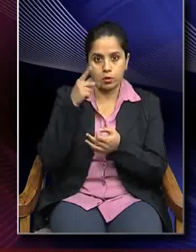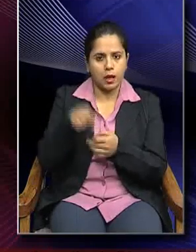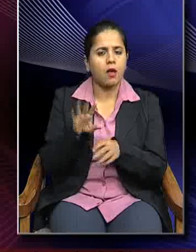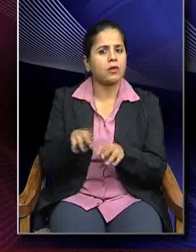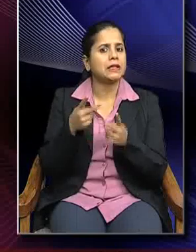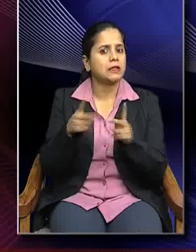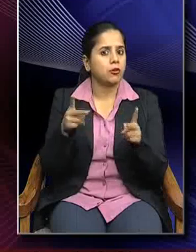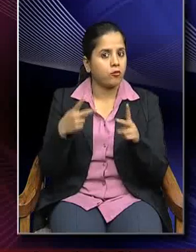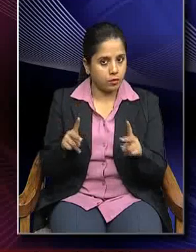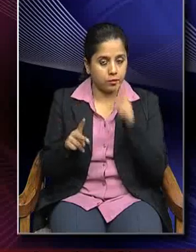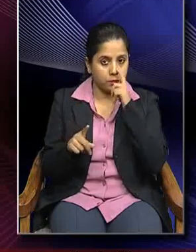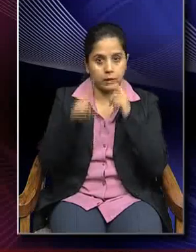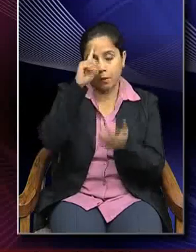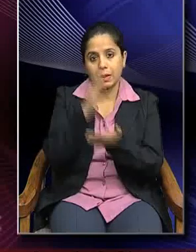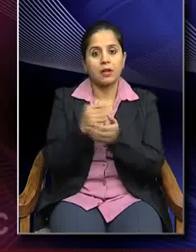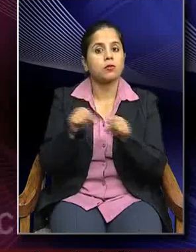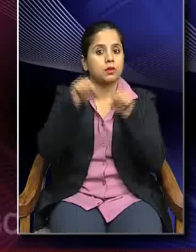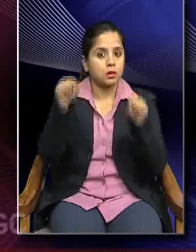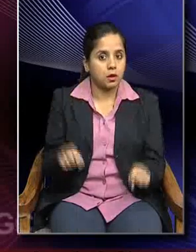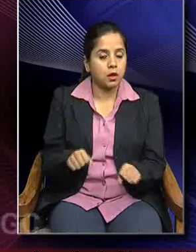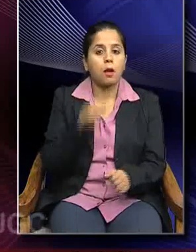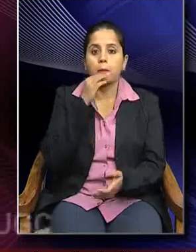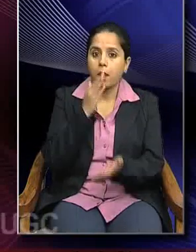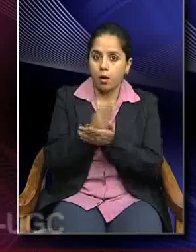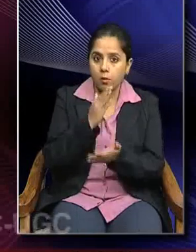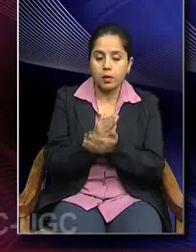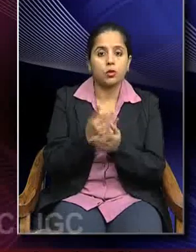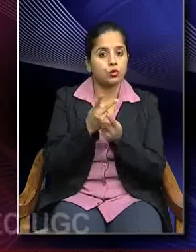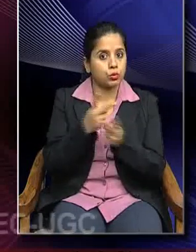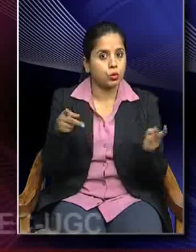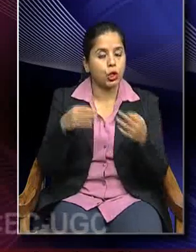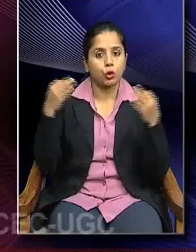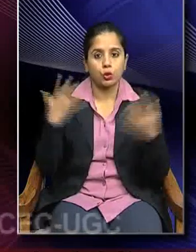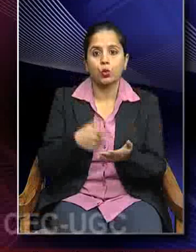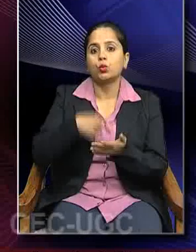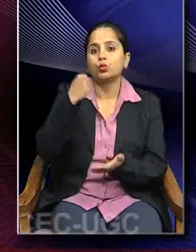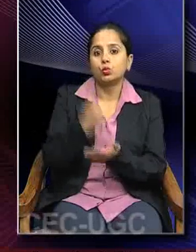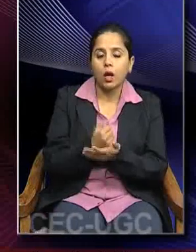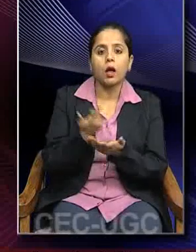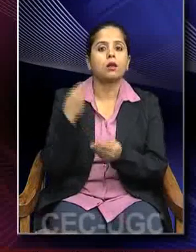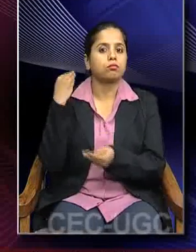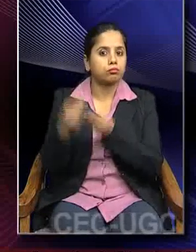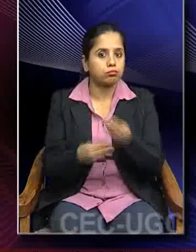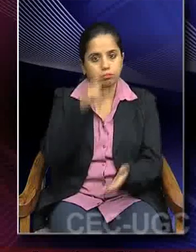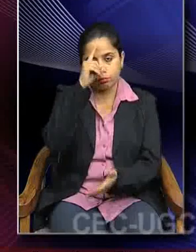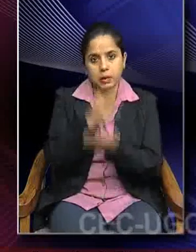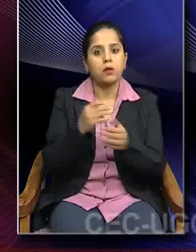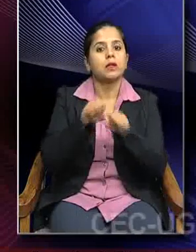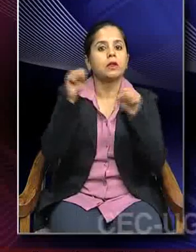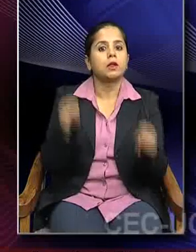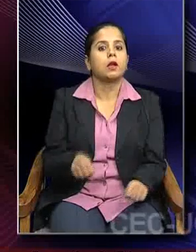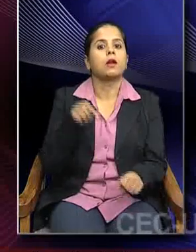kind of belief system permitting several new rites rituals and belief system of